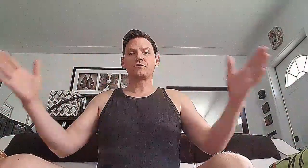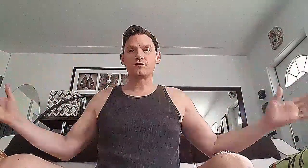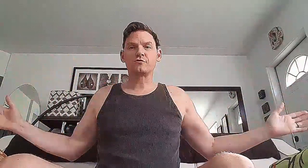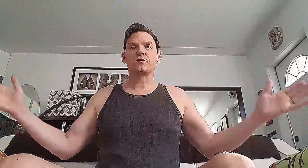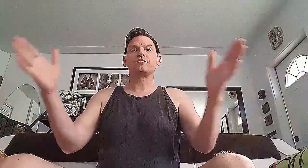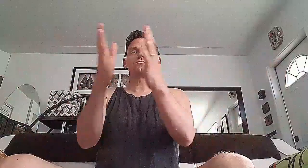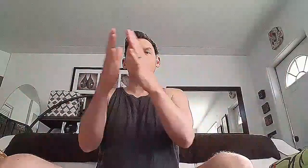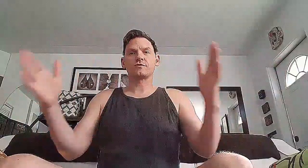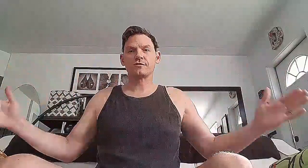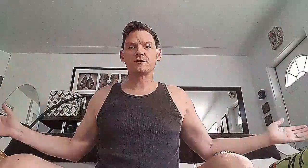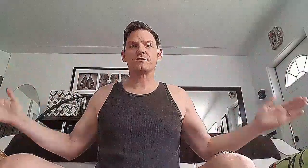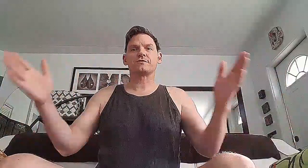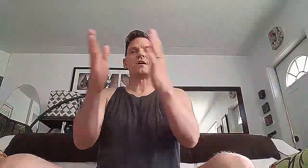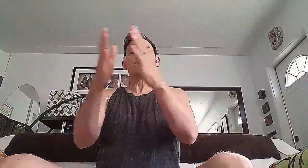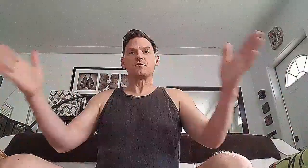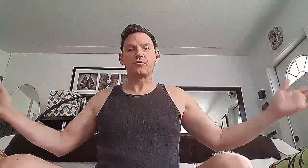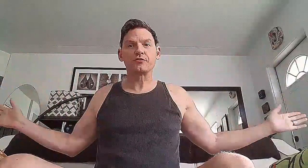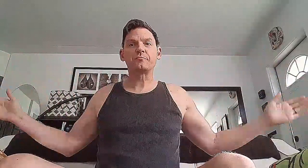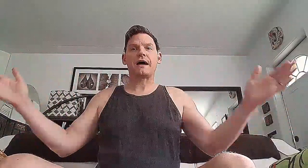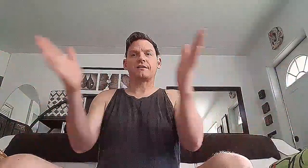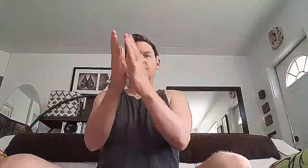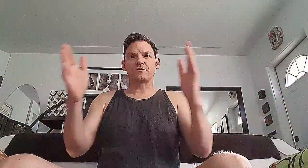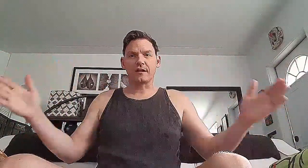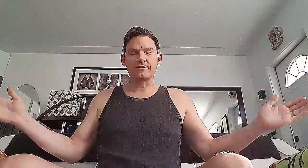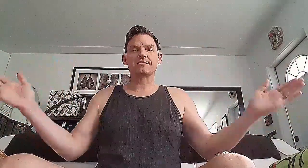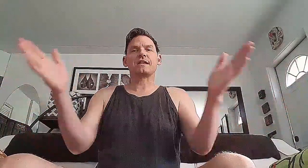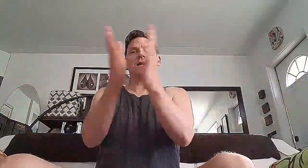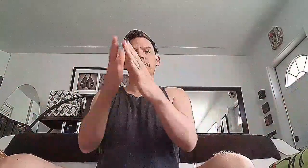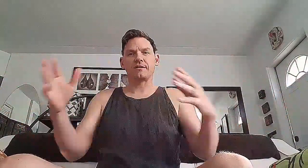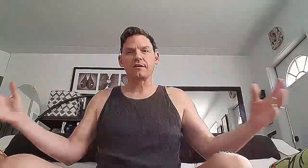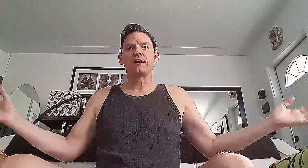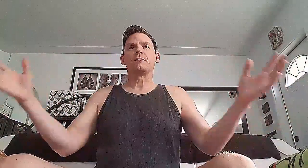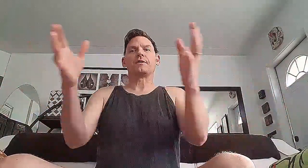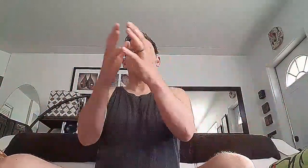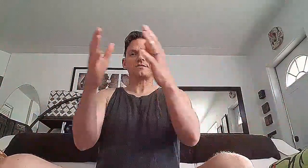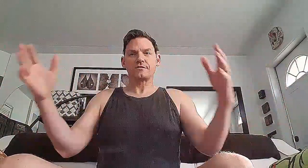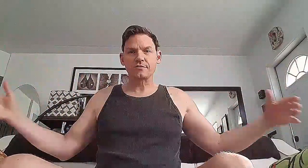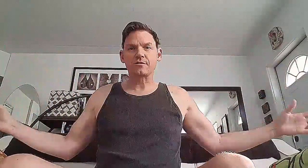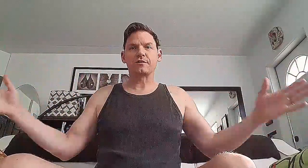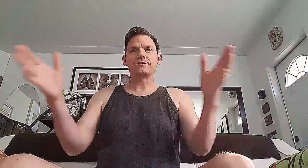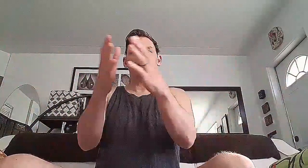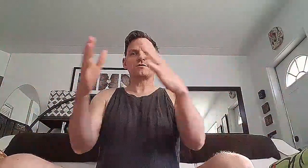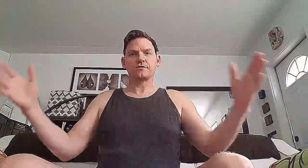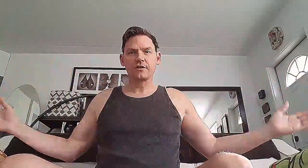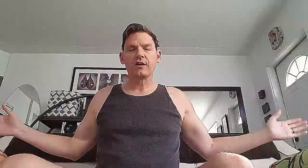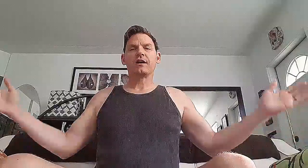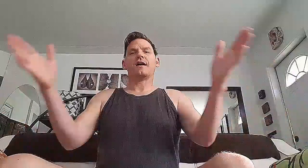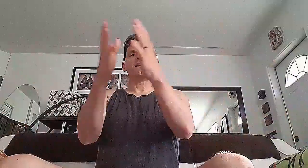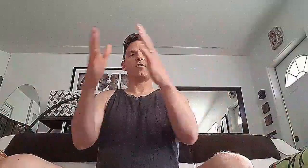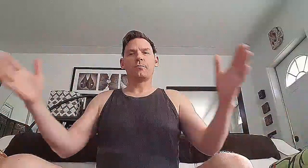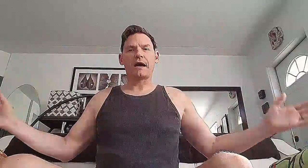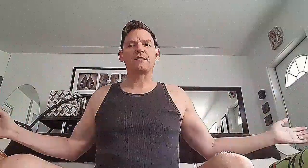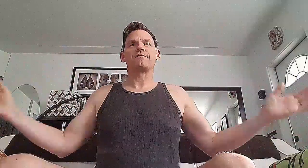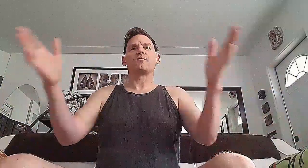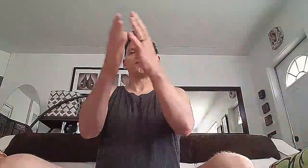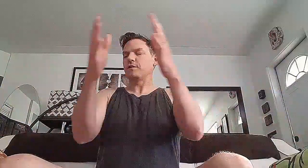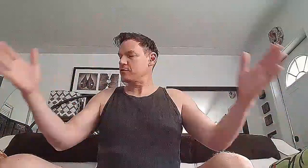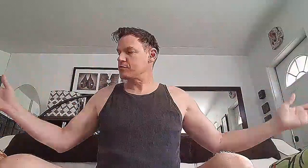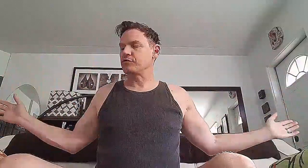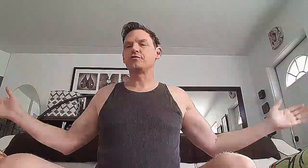use is you want to use the resistance to push back, not just slap, but actually so they touch and go back and forth. So you're